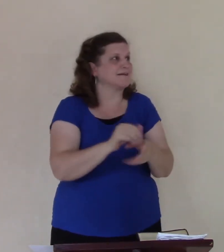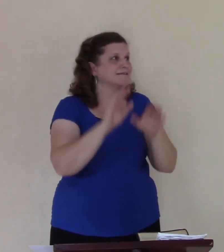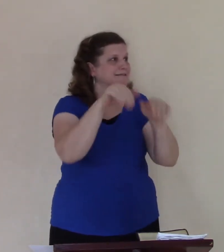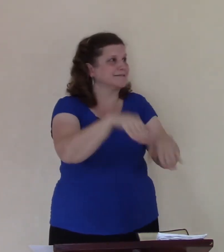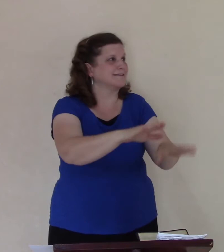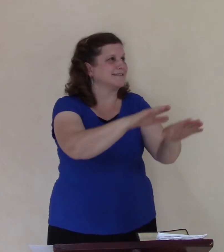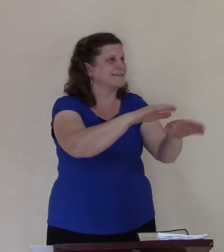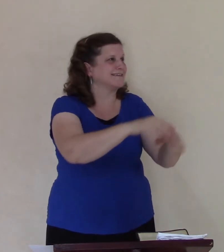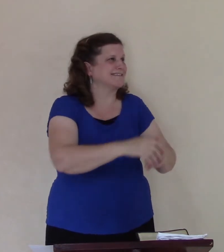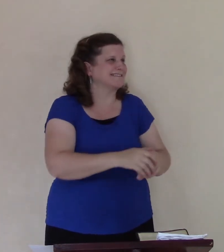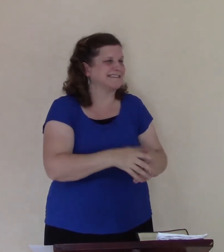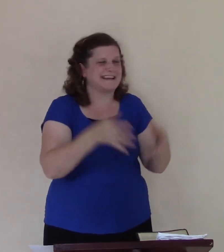sorry for your foresight.